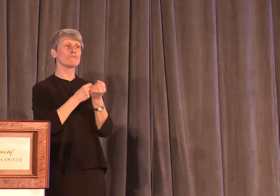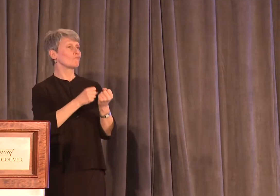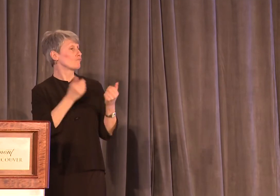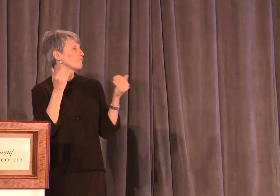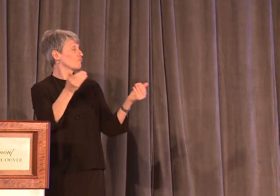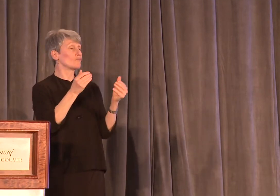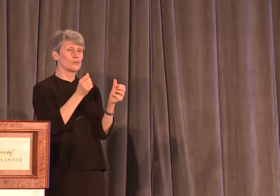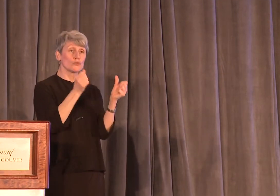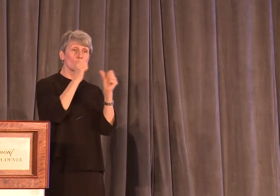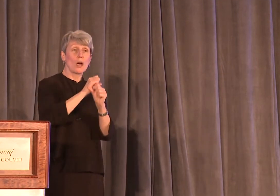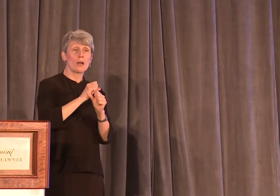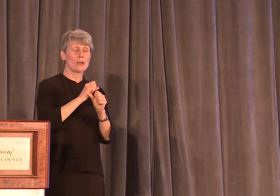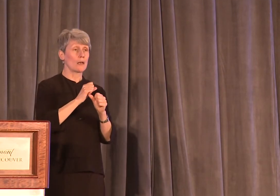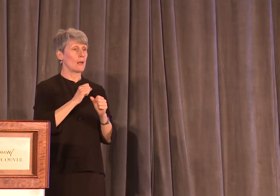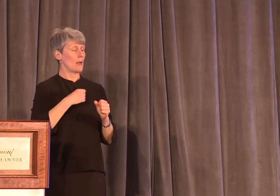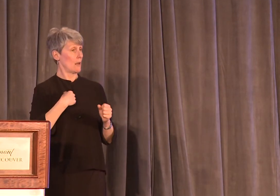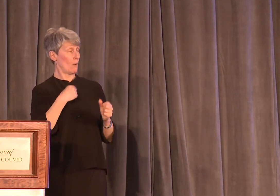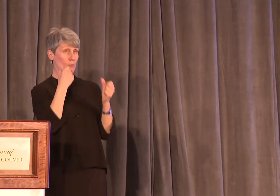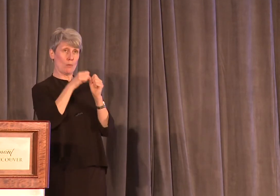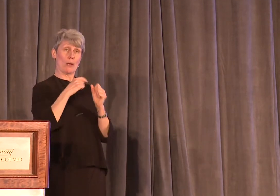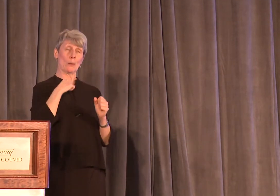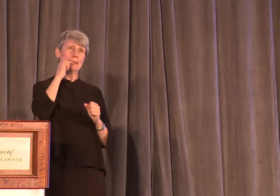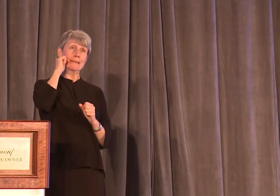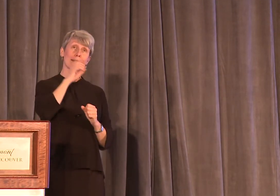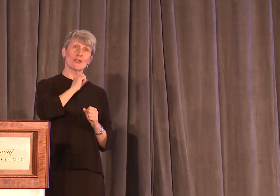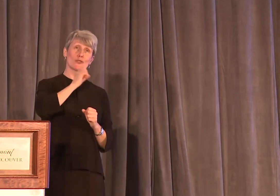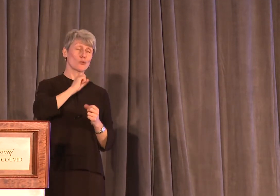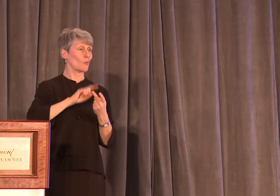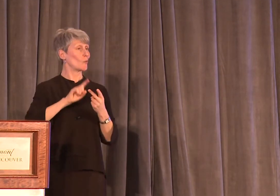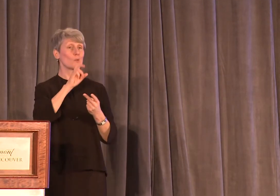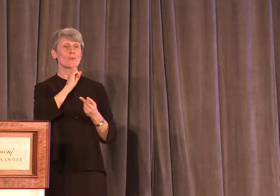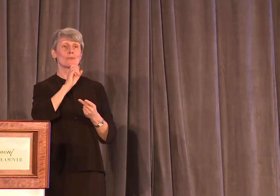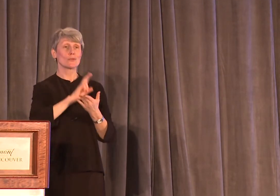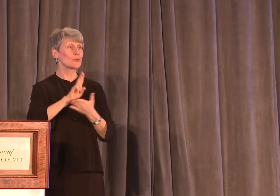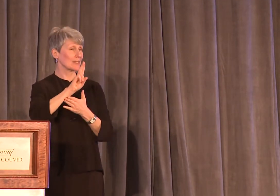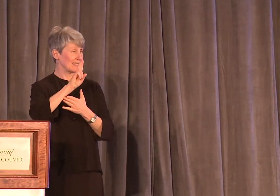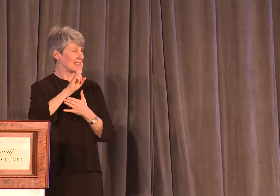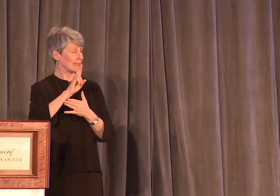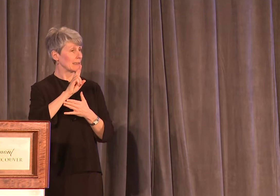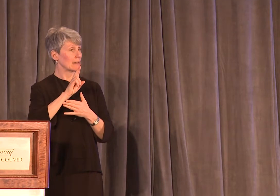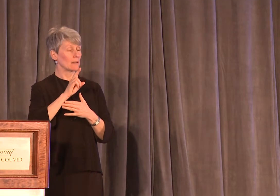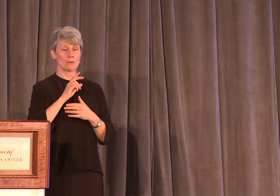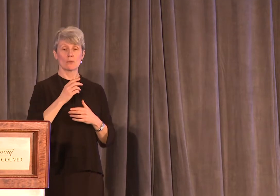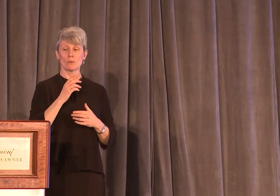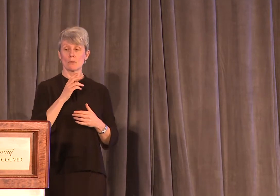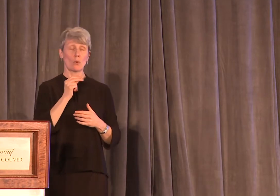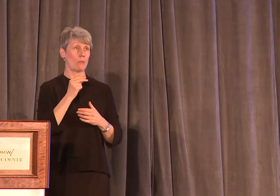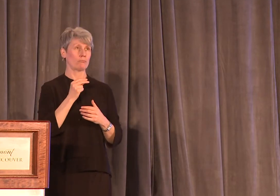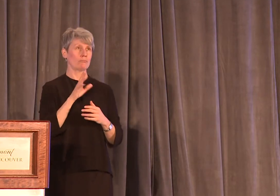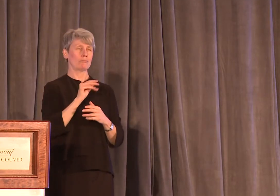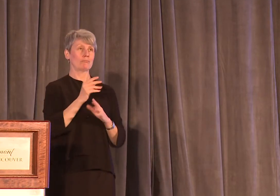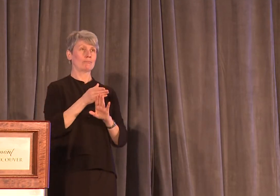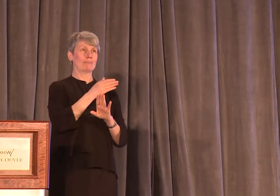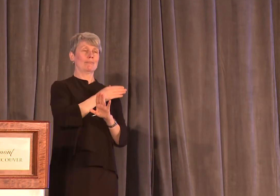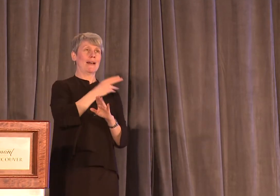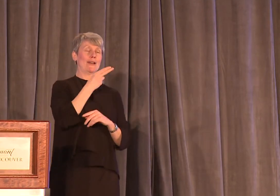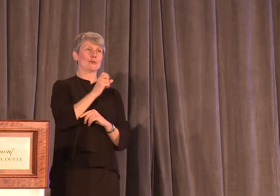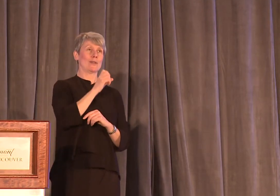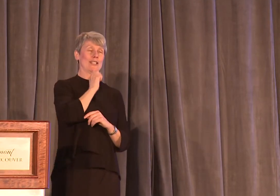saying that I behaved super smart when I was a teenager in university or late high school. I...